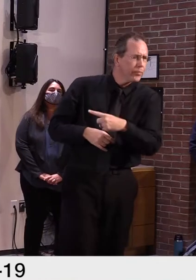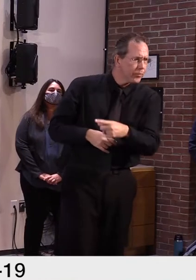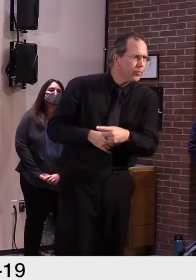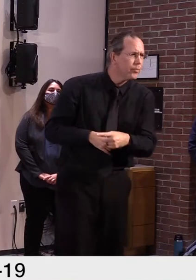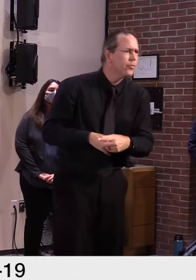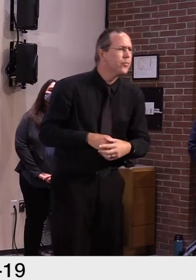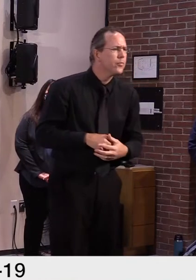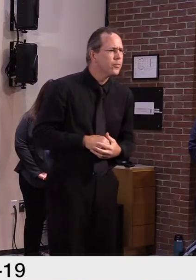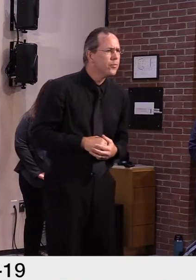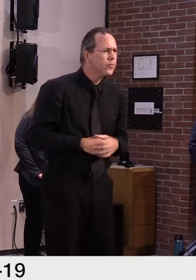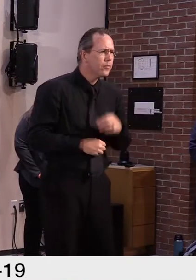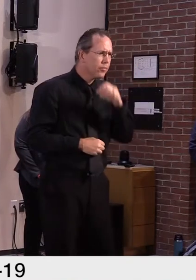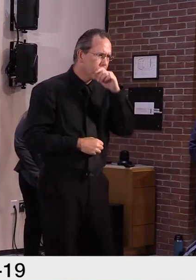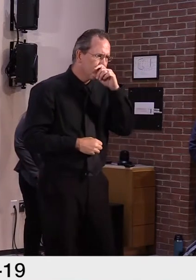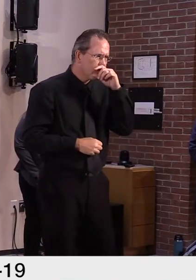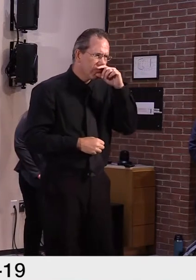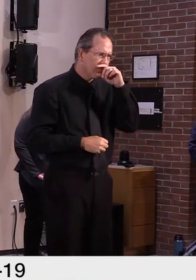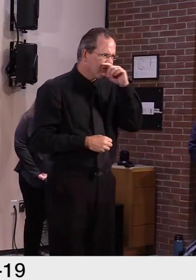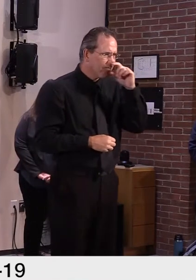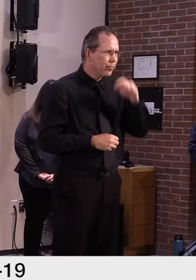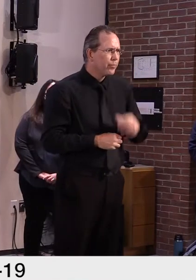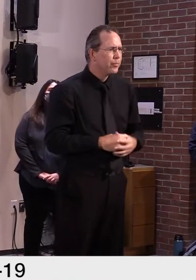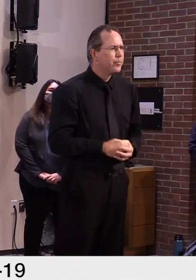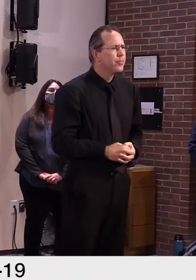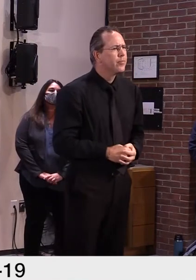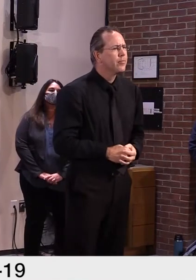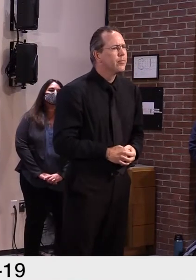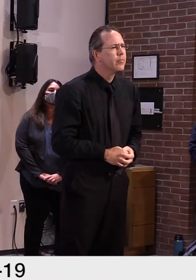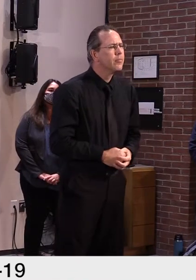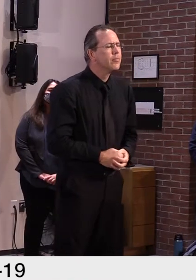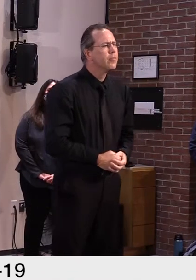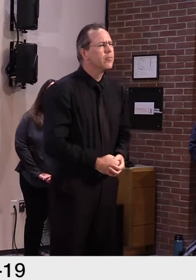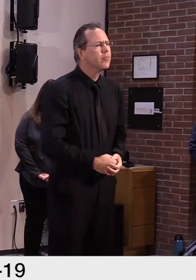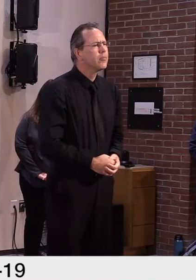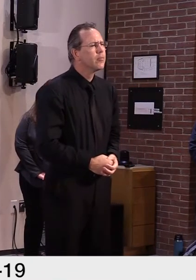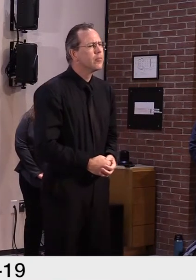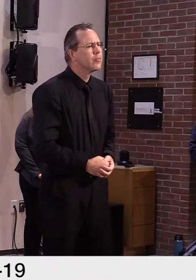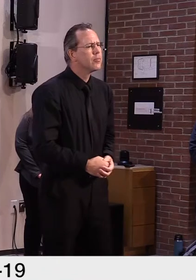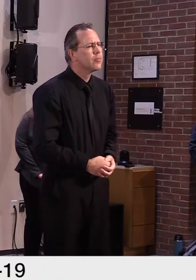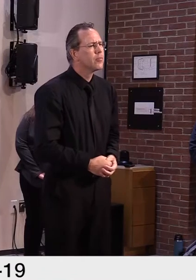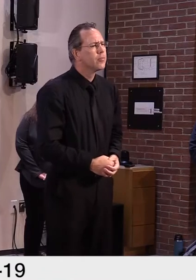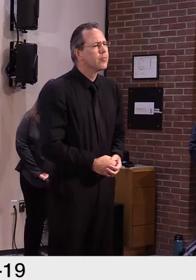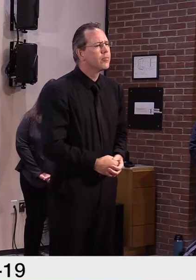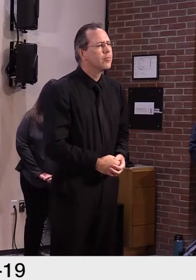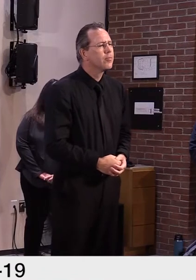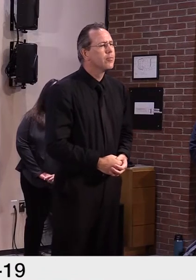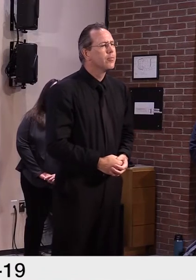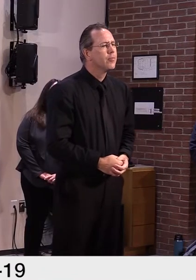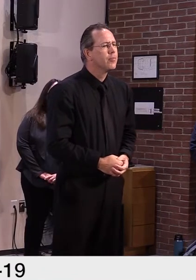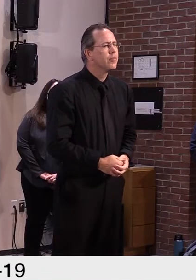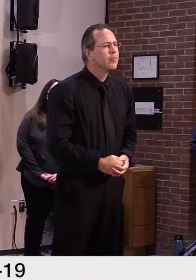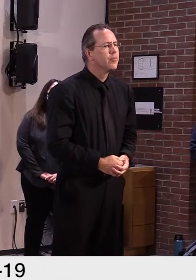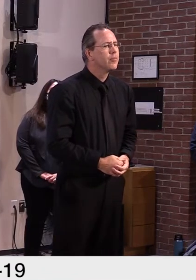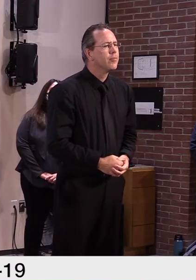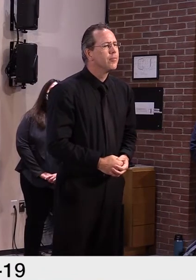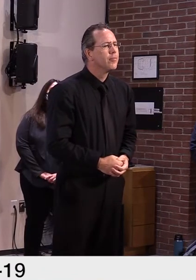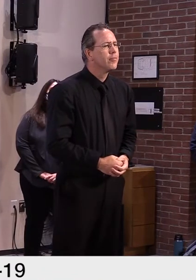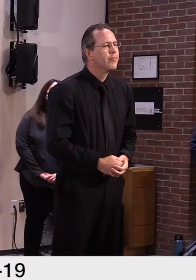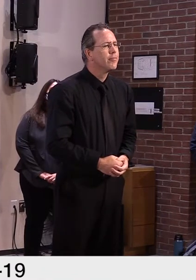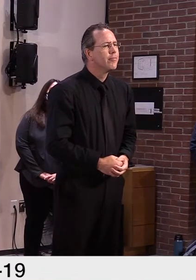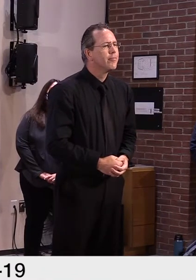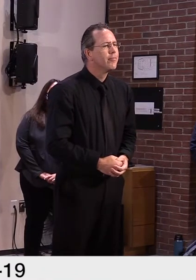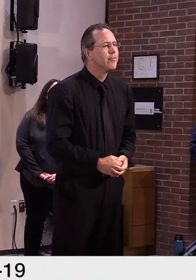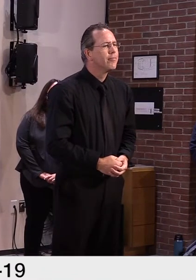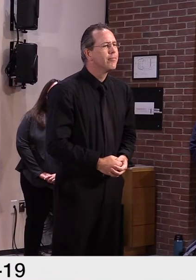up, the death toll on Long Road right now is fast approaching the actual death toll of the